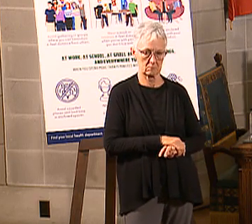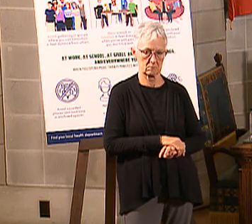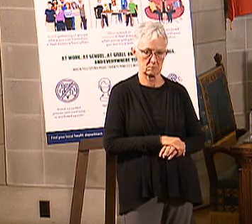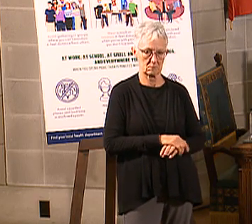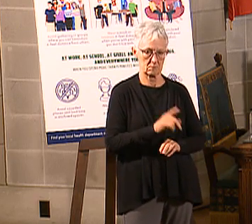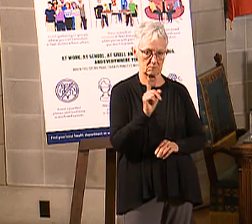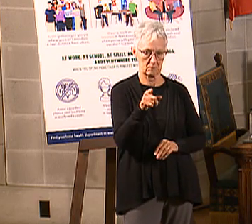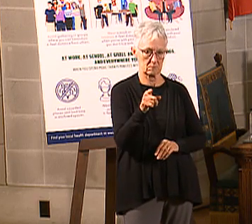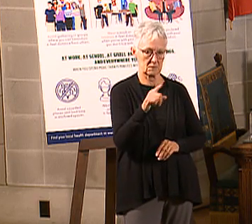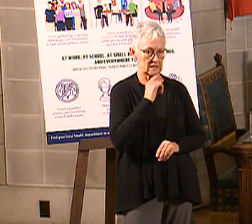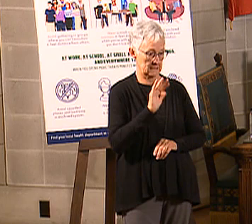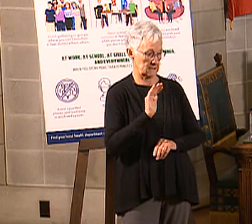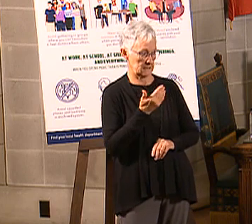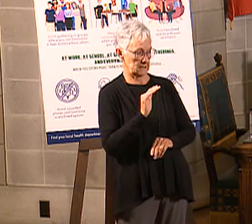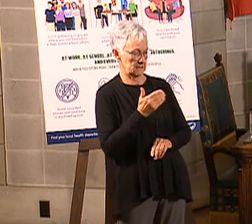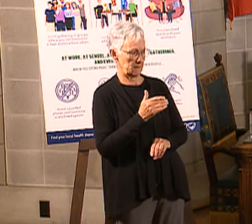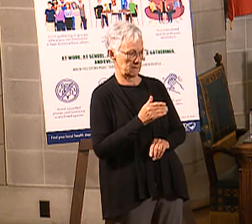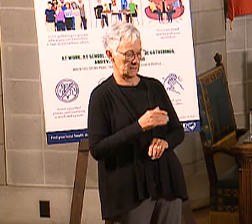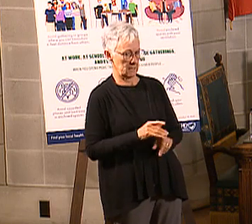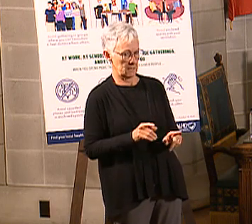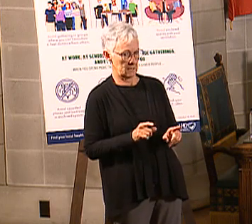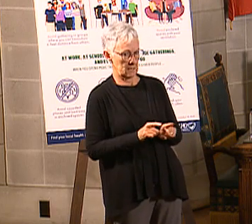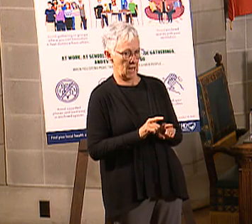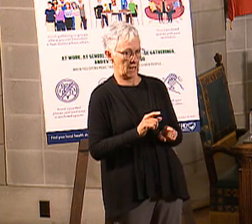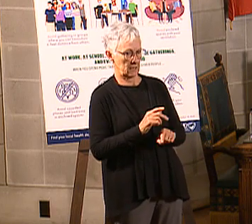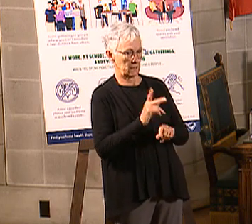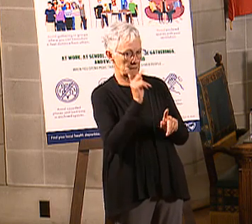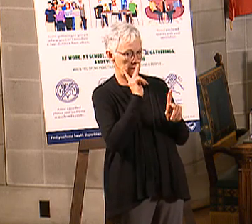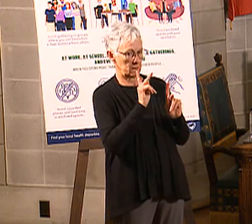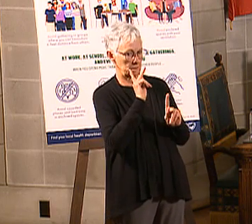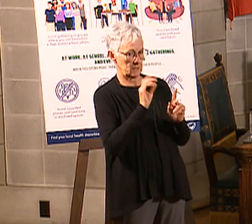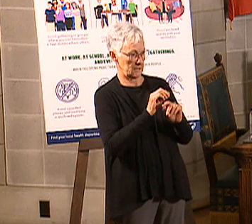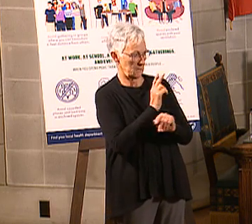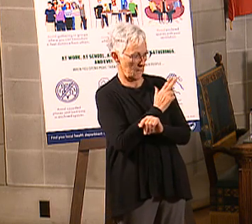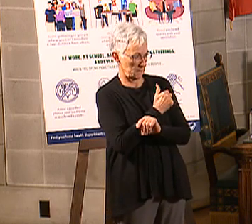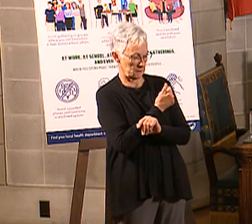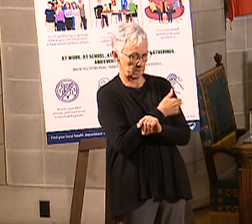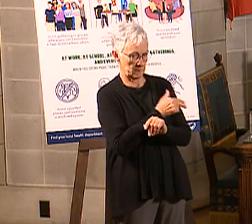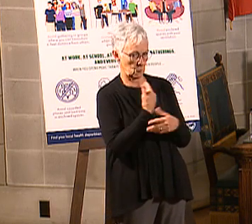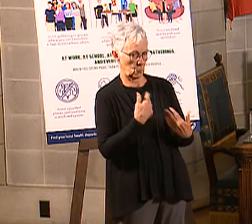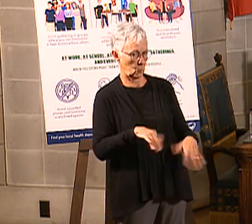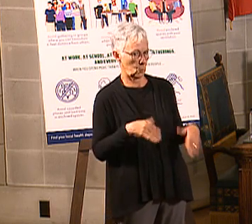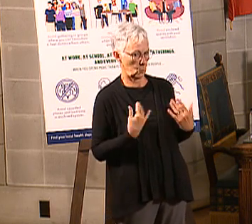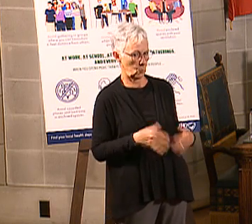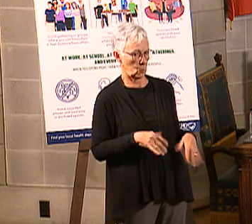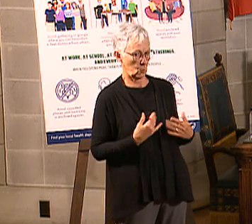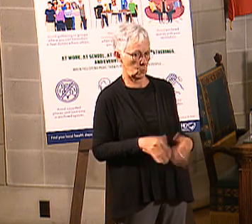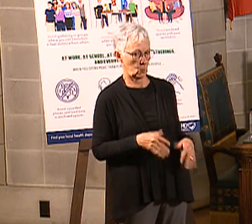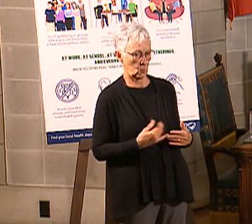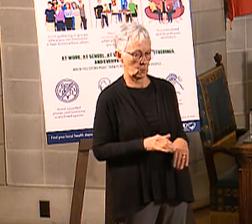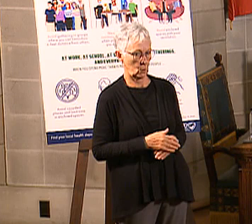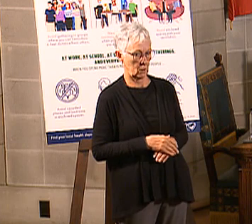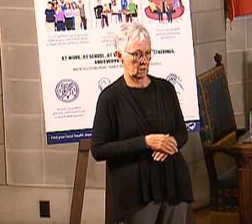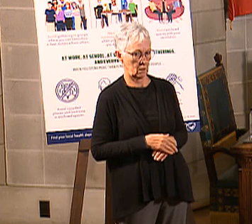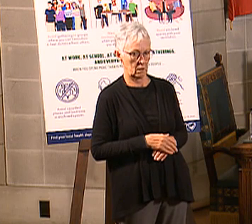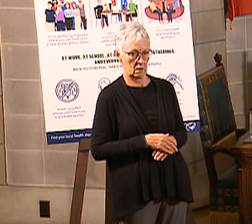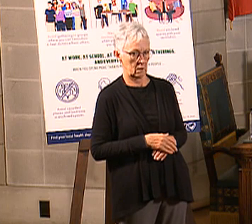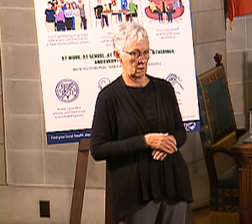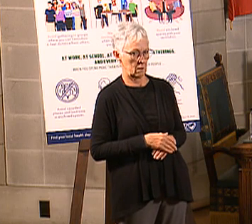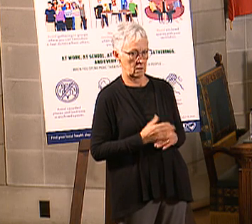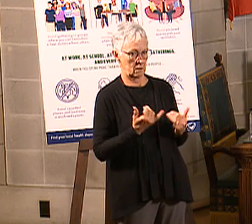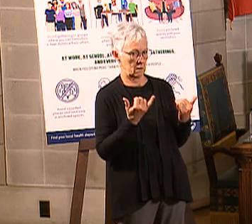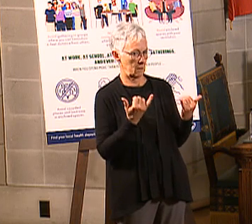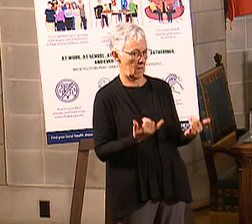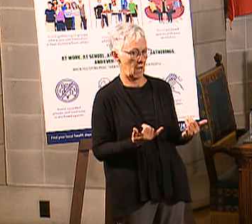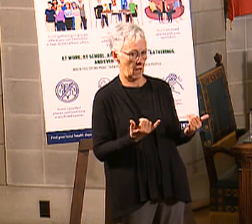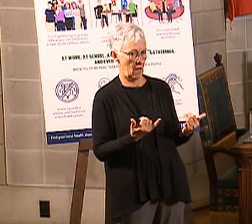dashboard, has increased considerably. I think it was in the low 20s, and now it's in the high 30s. Is there some